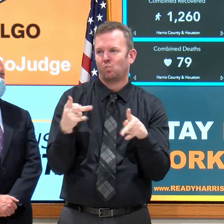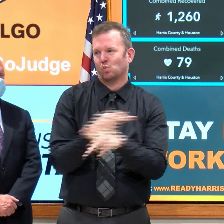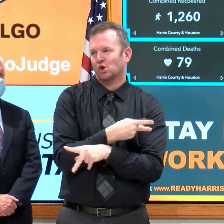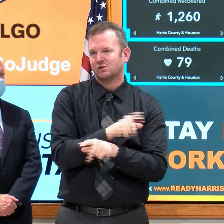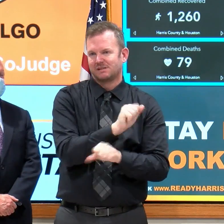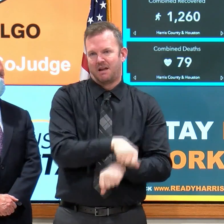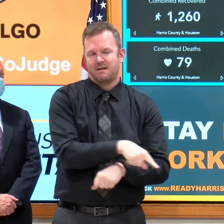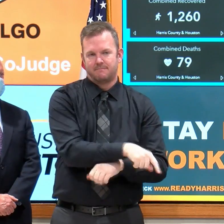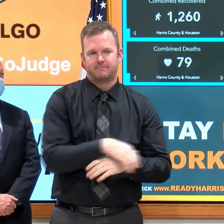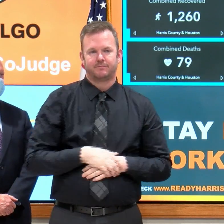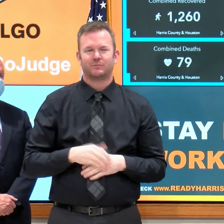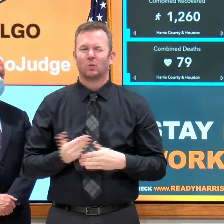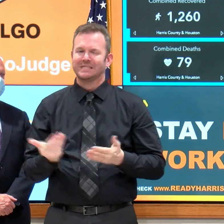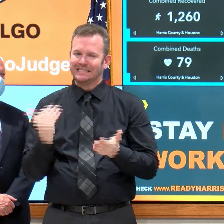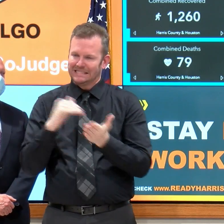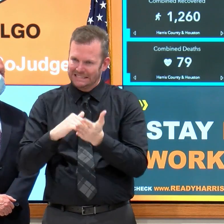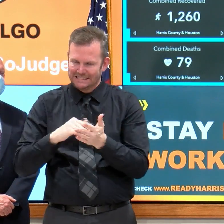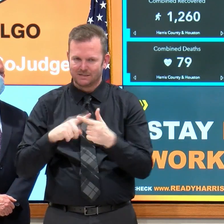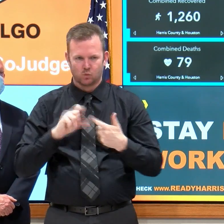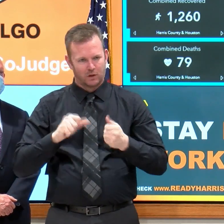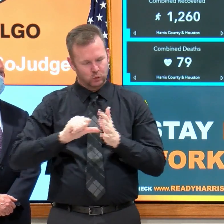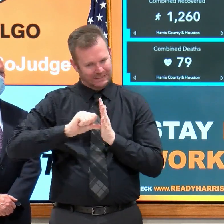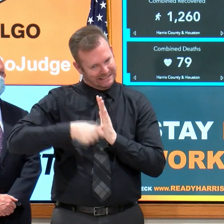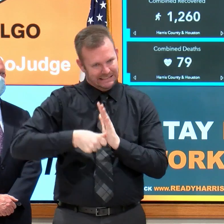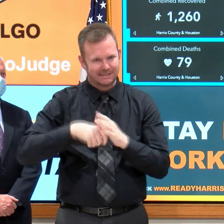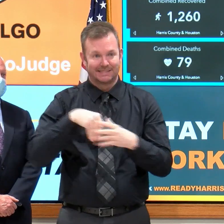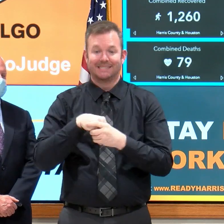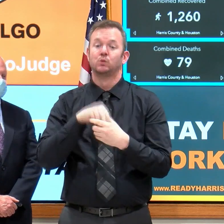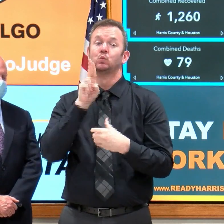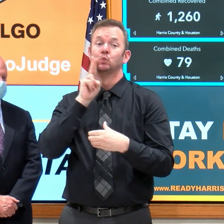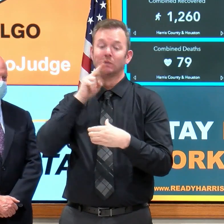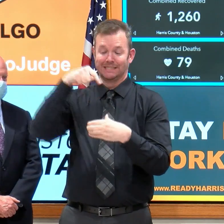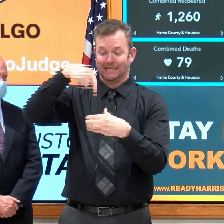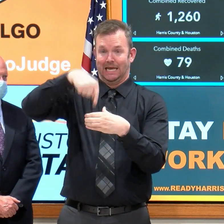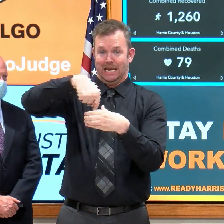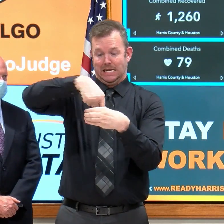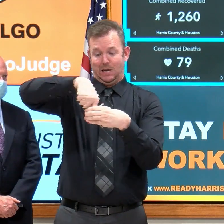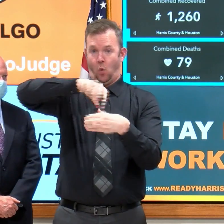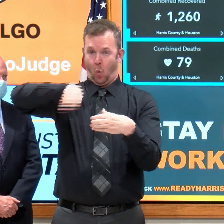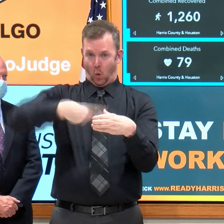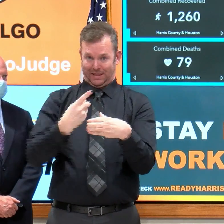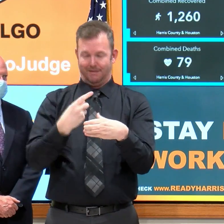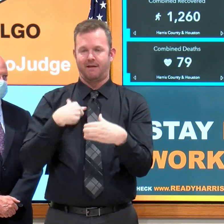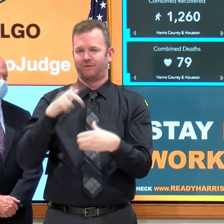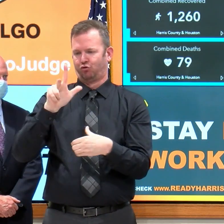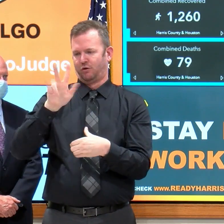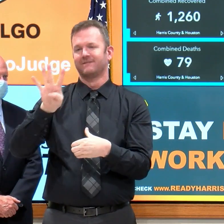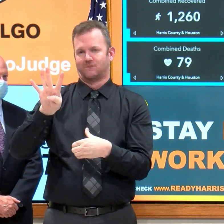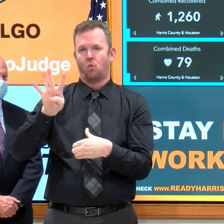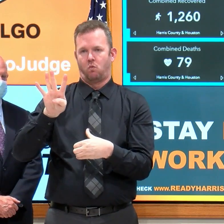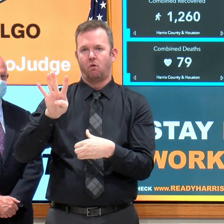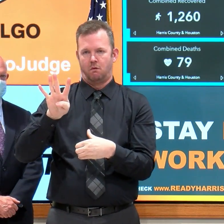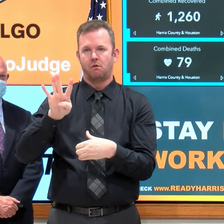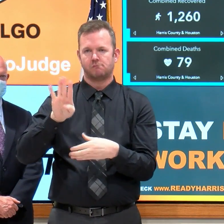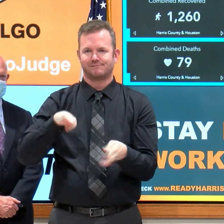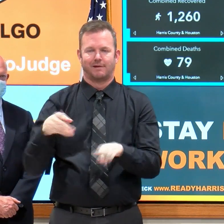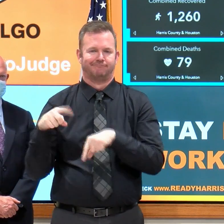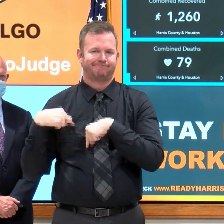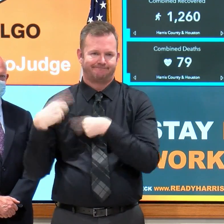died inside the city of Houston. All 34 died with underlying medical conditions.